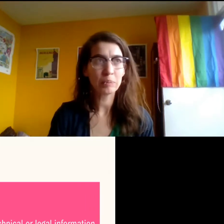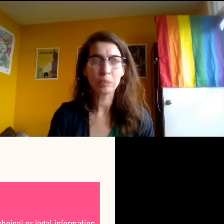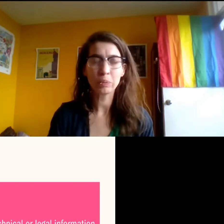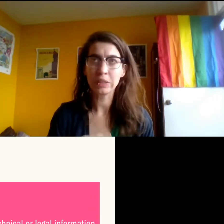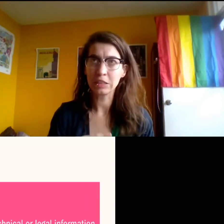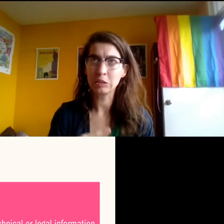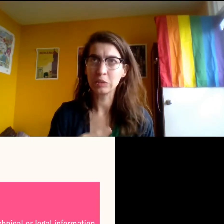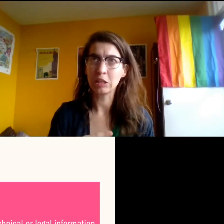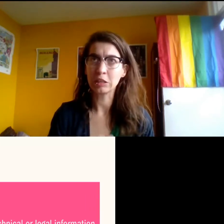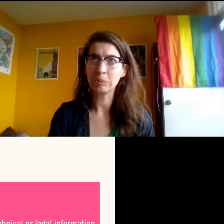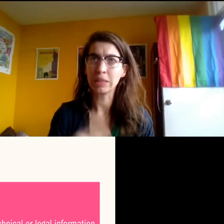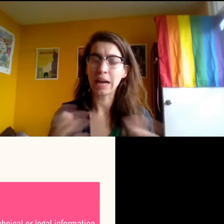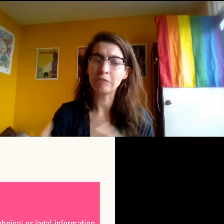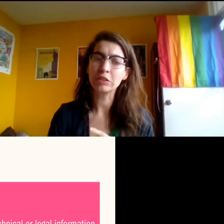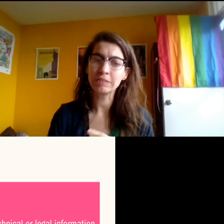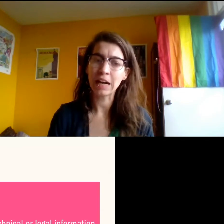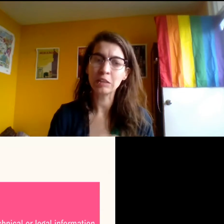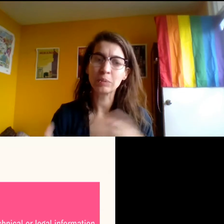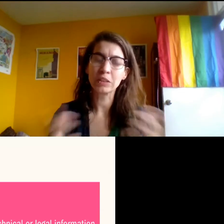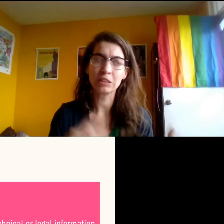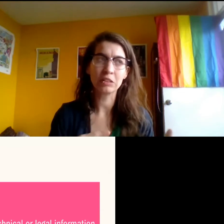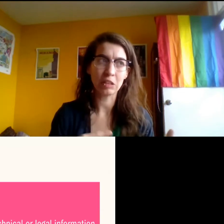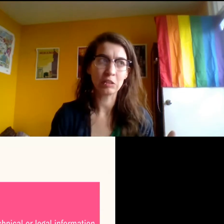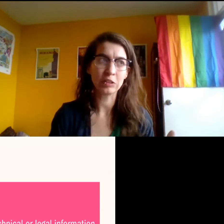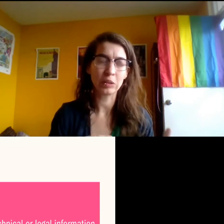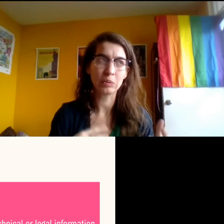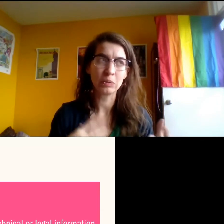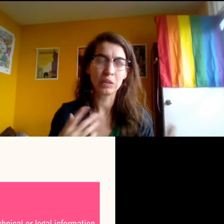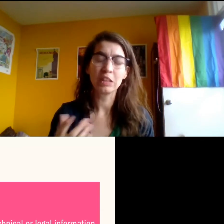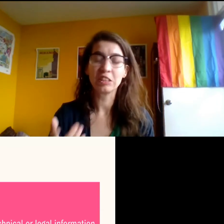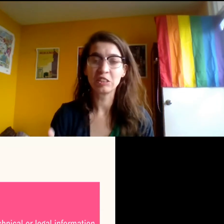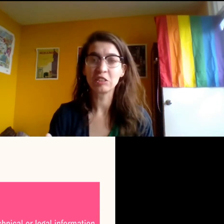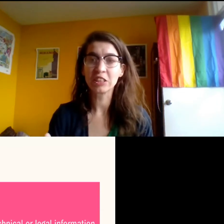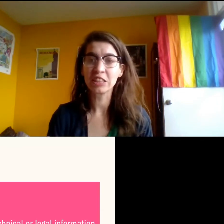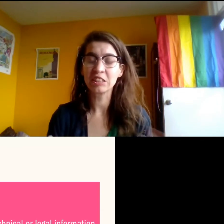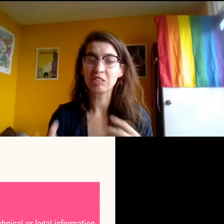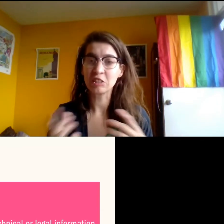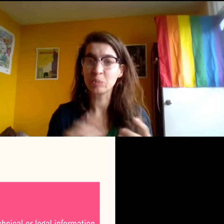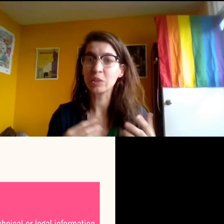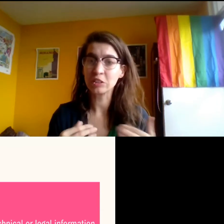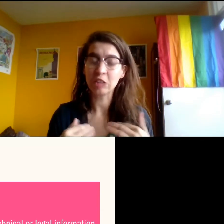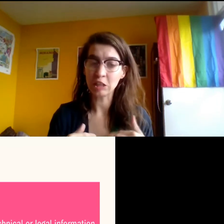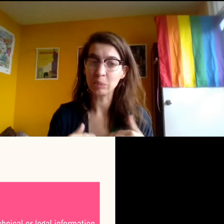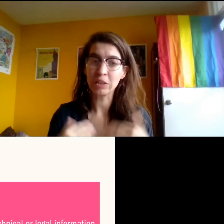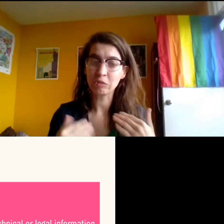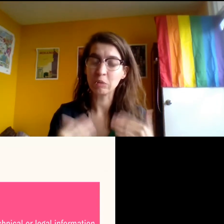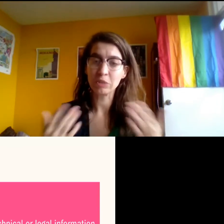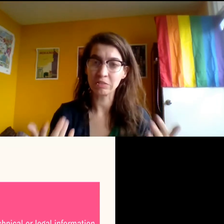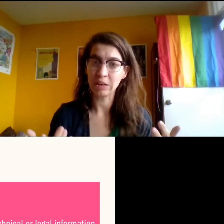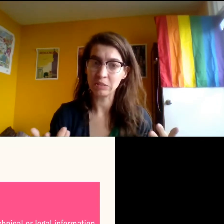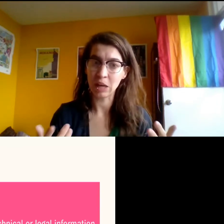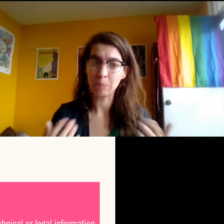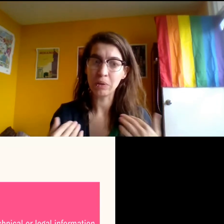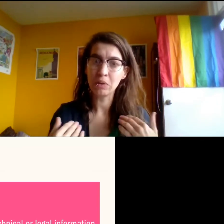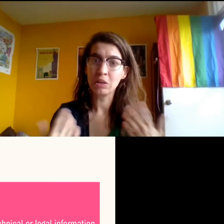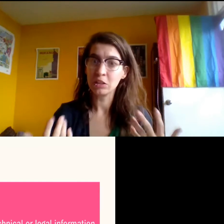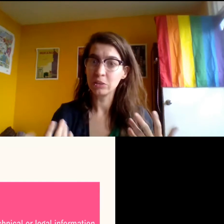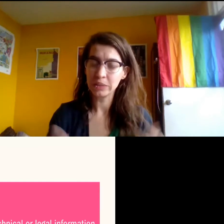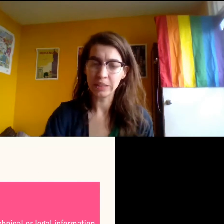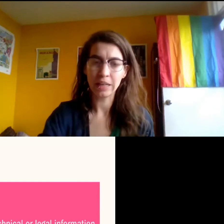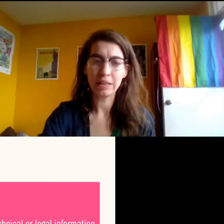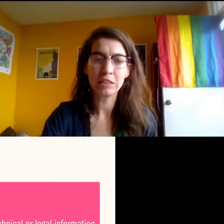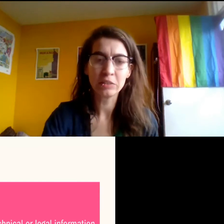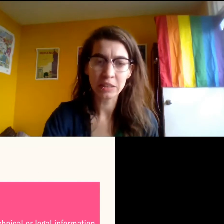can, can be put into a document after the fact, but it is also, and it's usually easier to build a document from the ground up